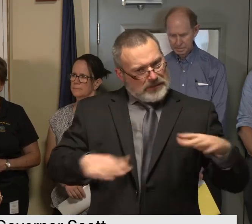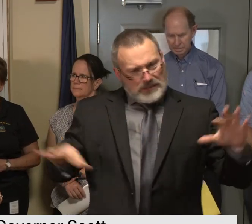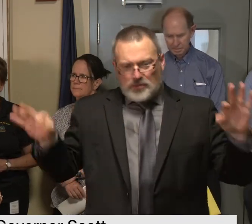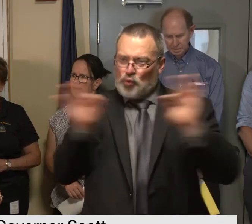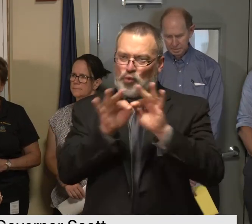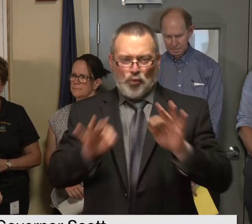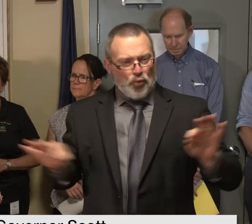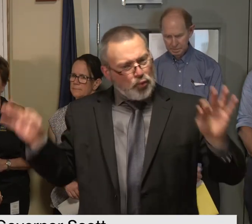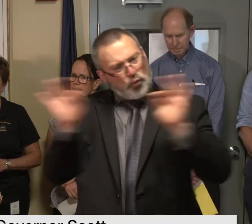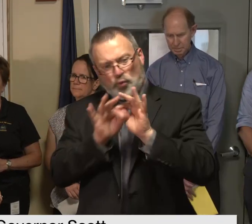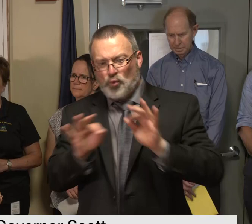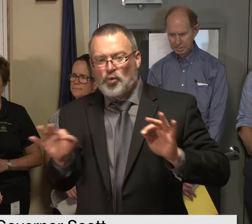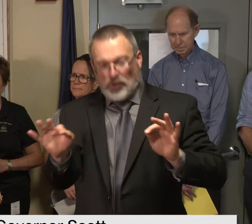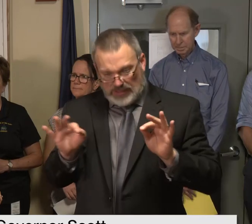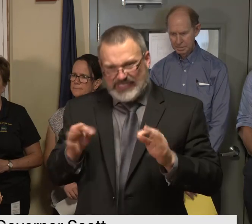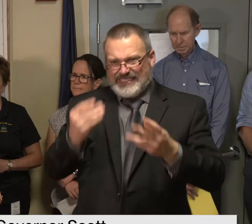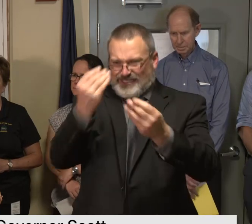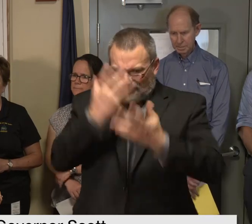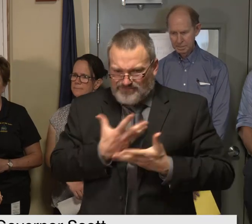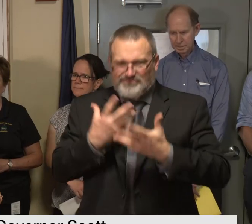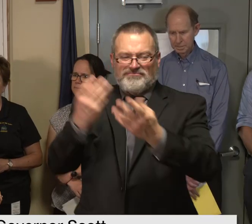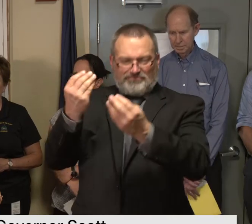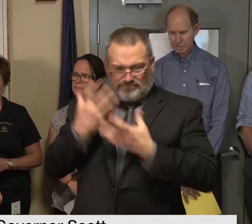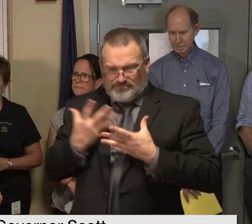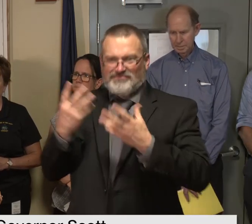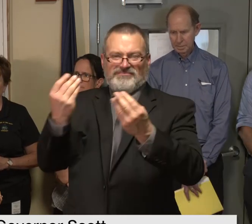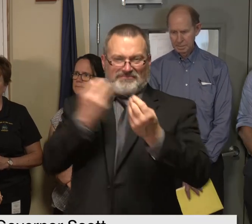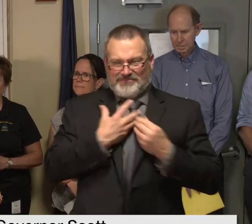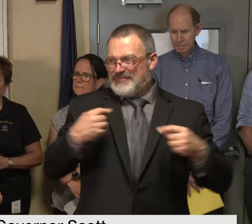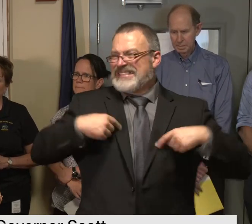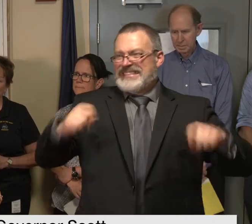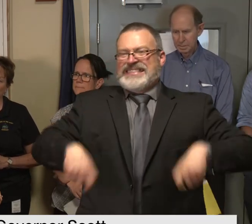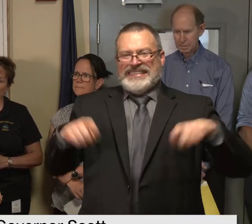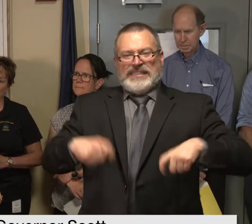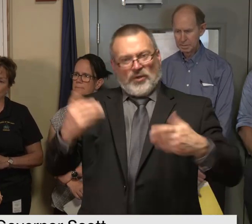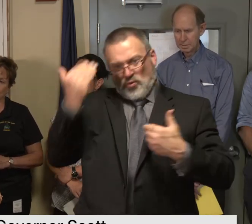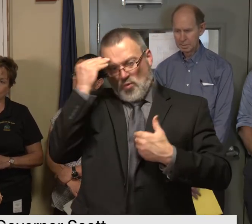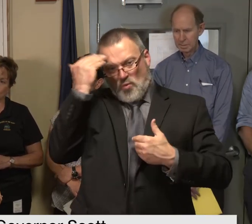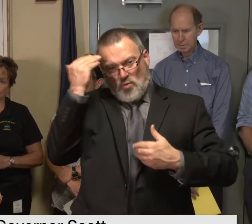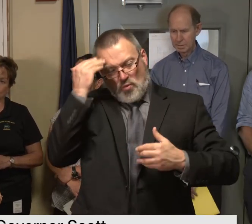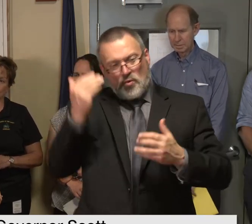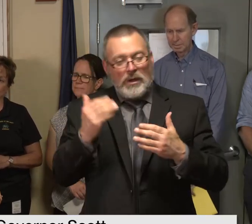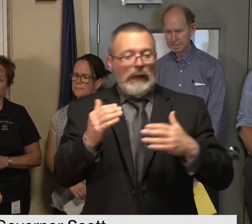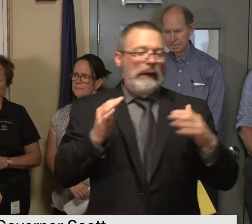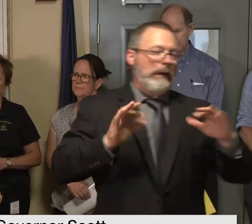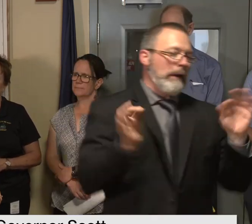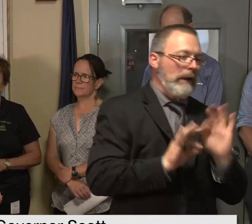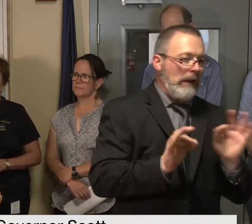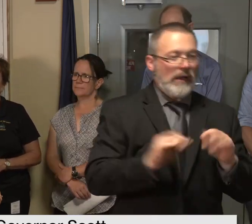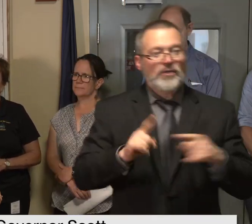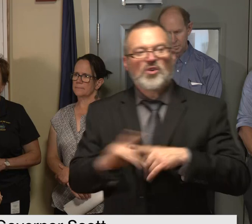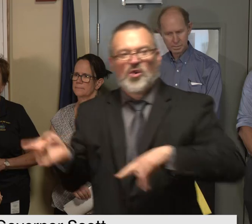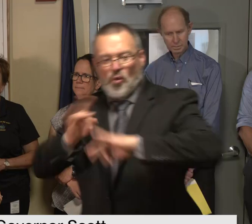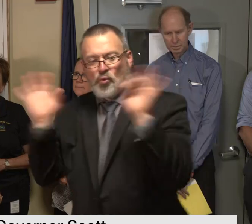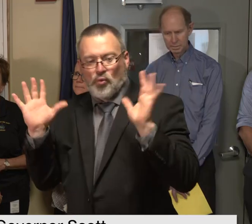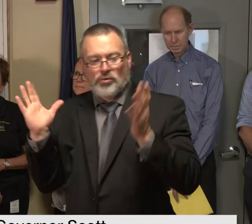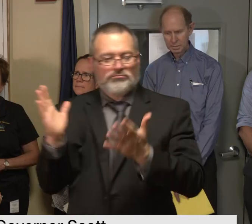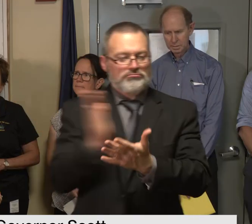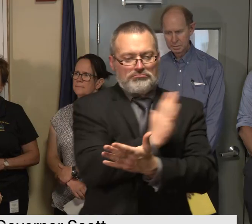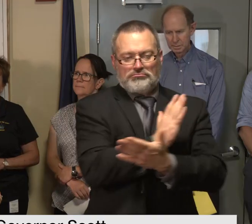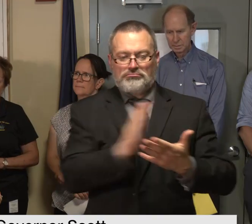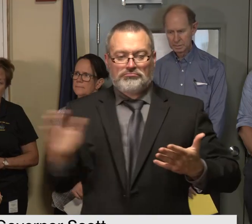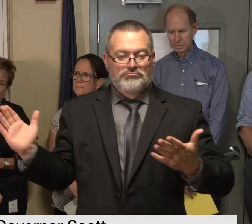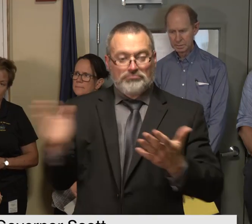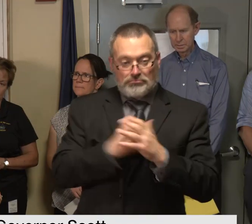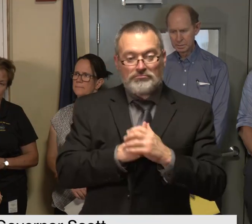to us for intel um again on that page also it talks about um philanthropic philanthropic